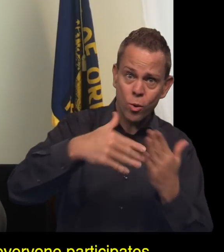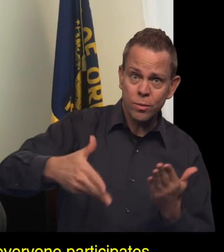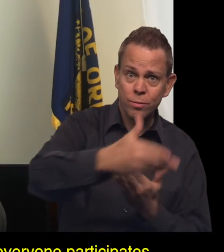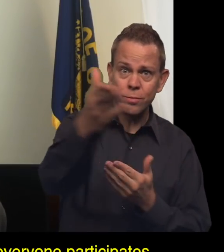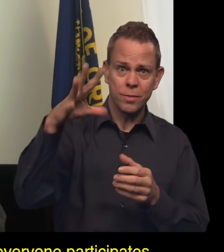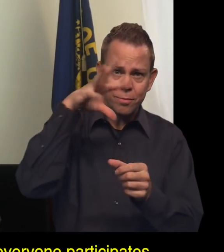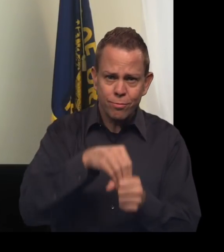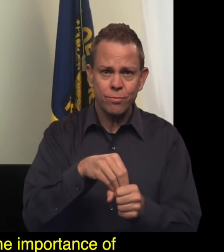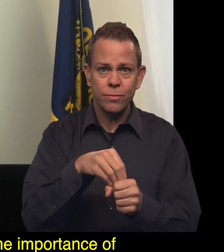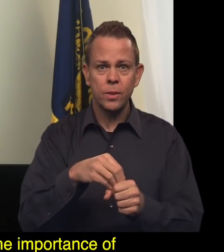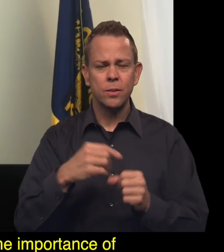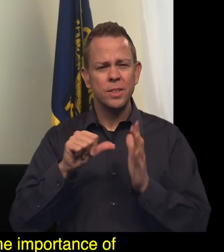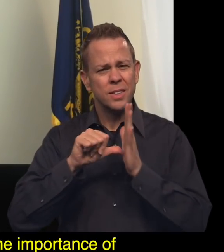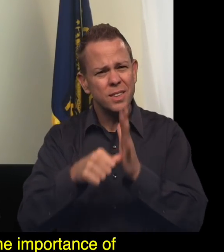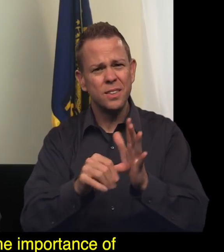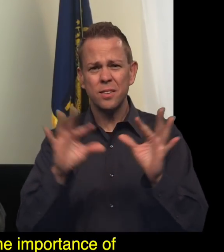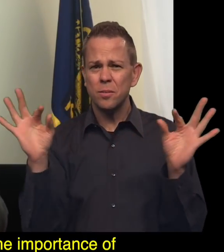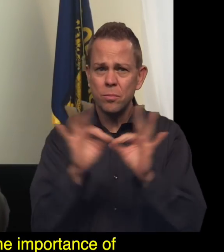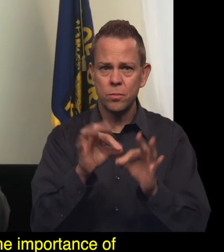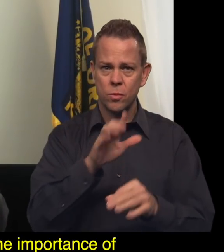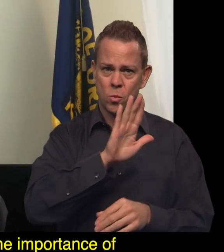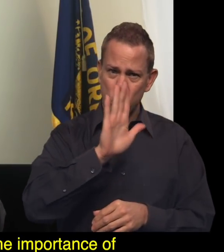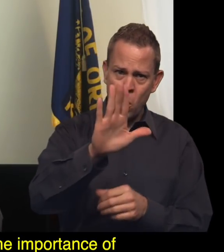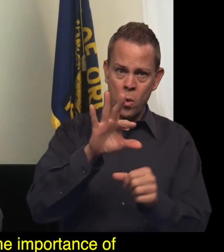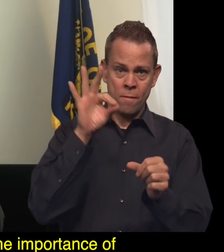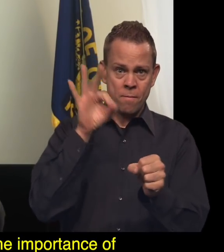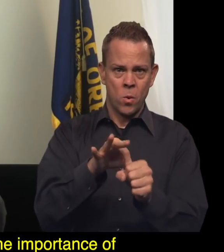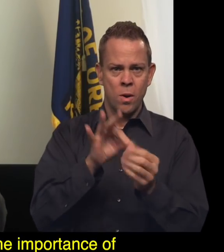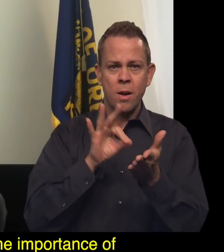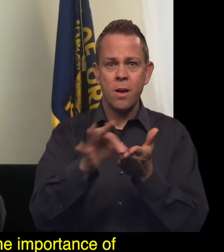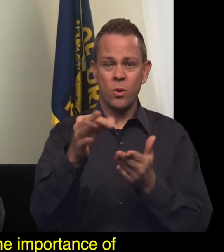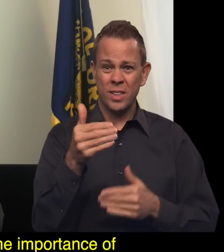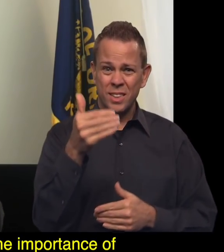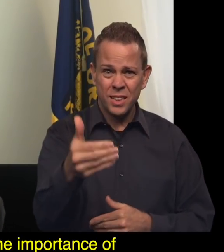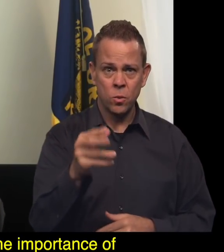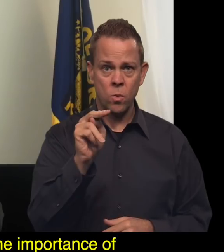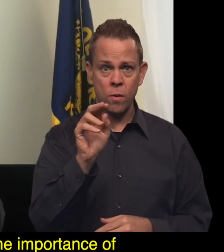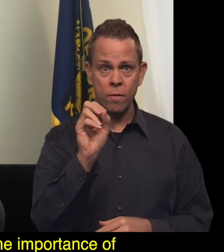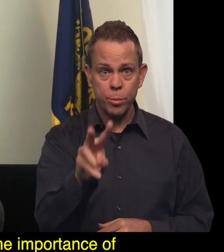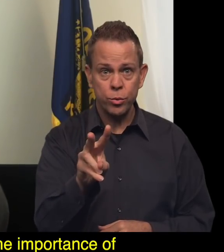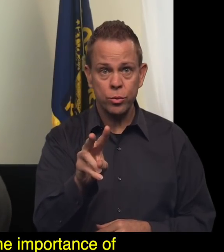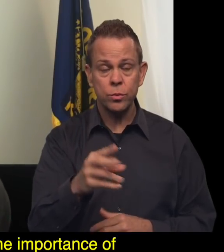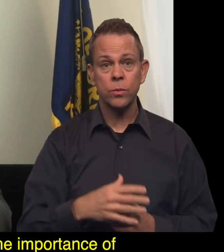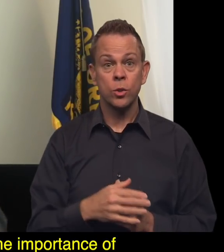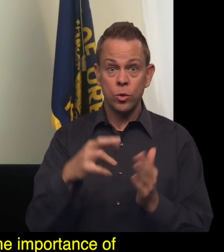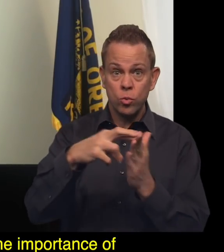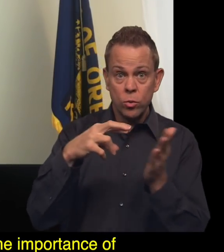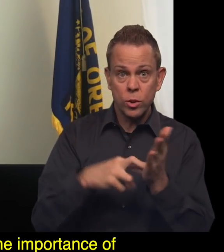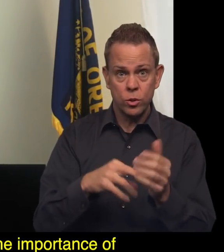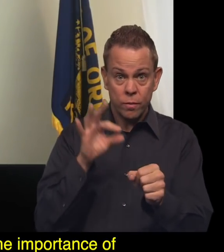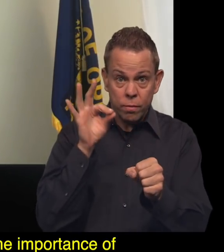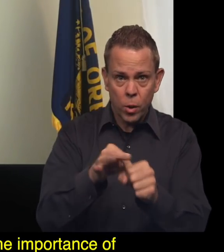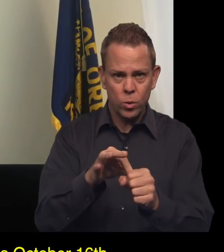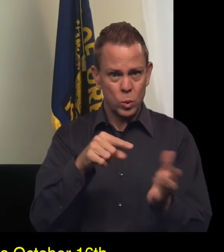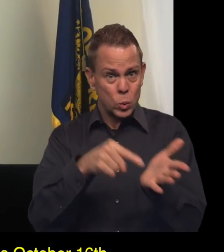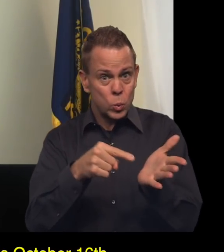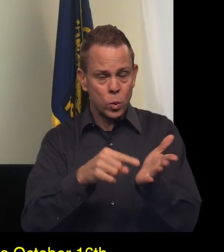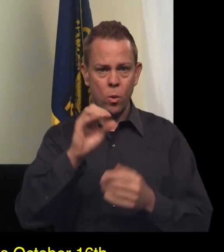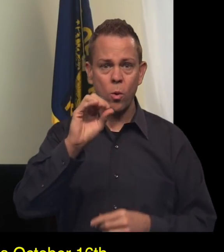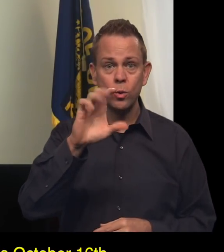participates. I can't stress enough the importance of making your voice heard this November.